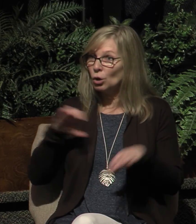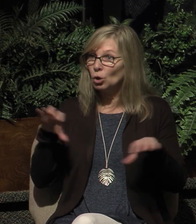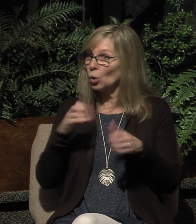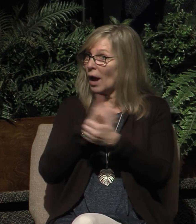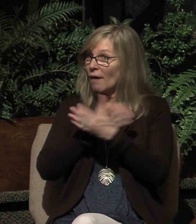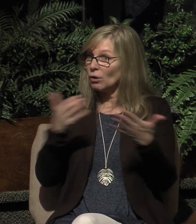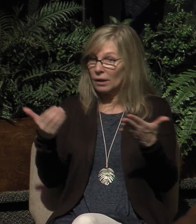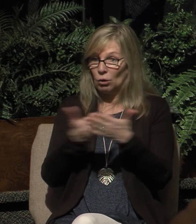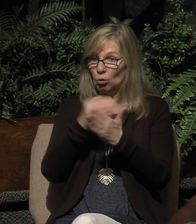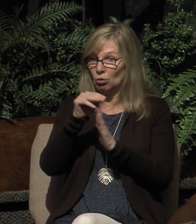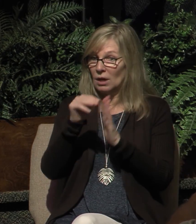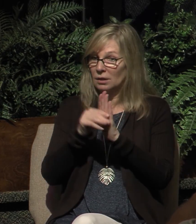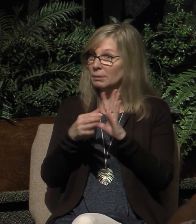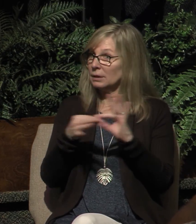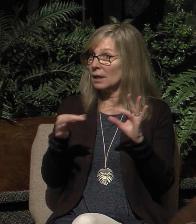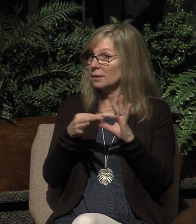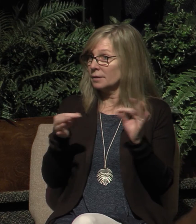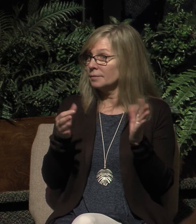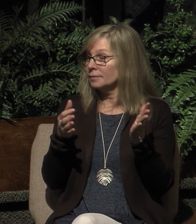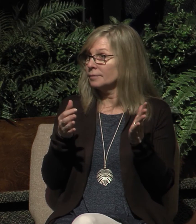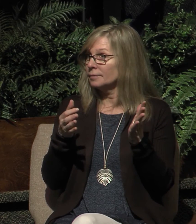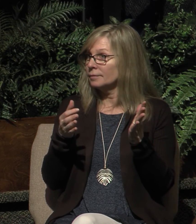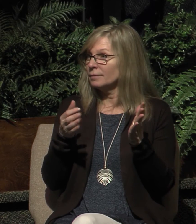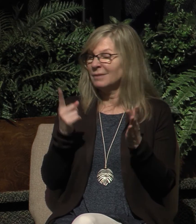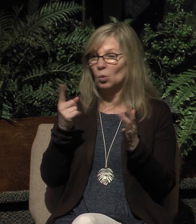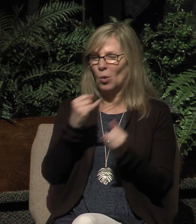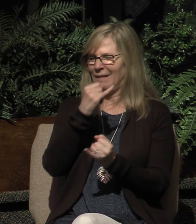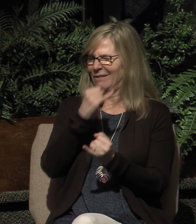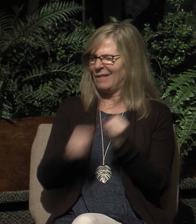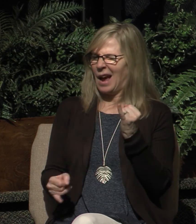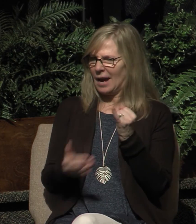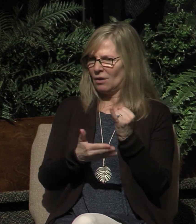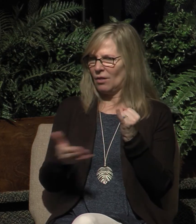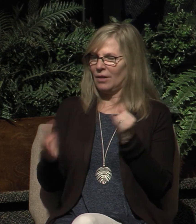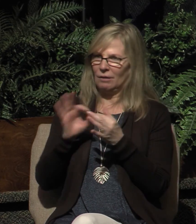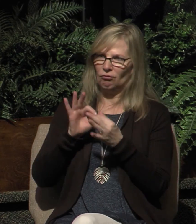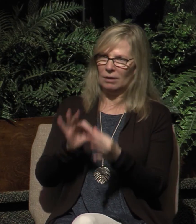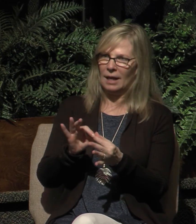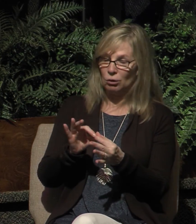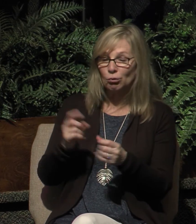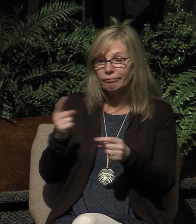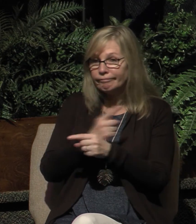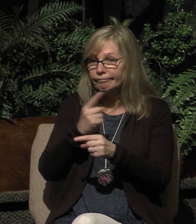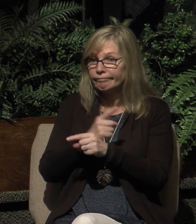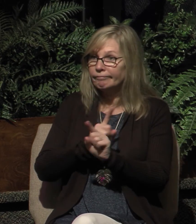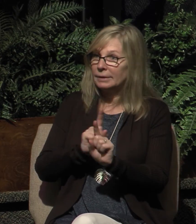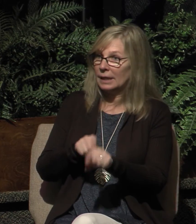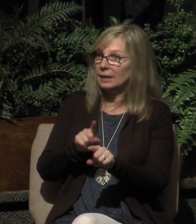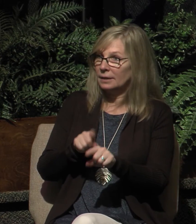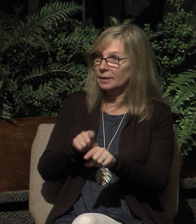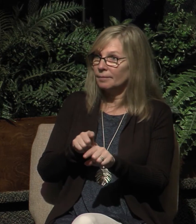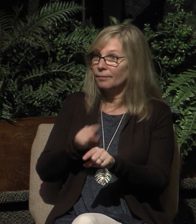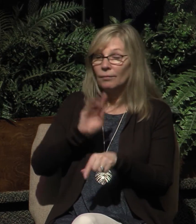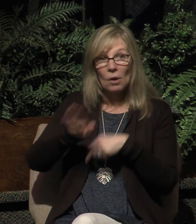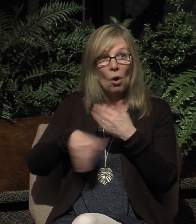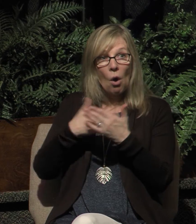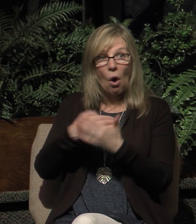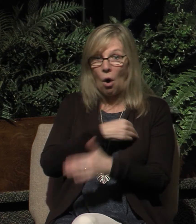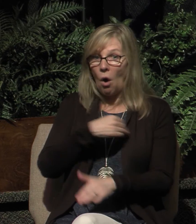you're to do in that setting now one final word is an order concerning faithful attendance at church meetings and that is that all members should make